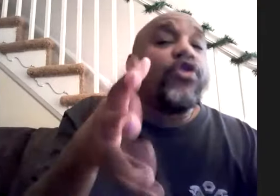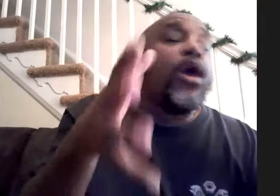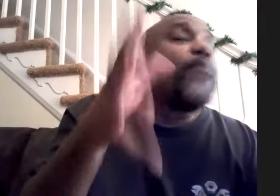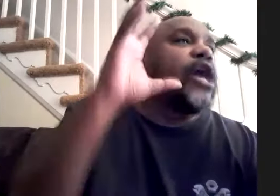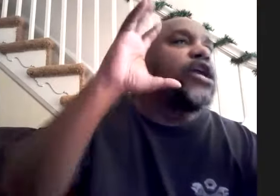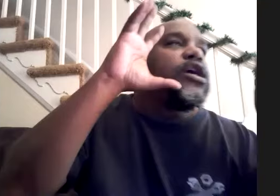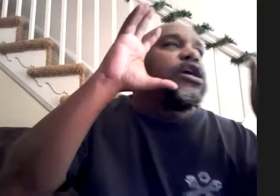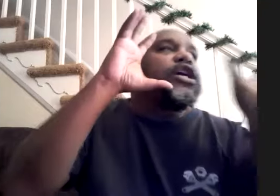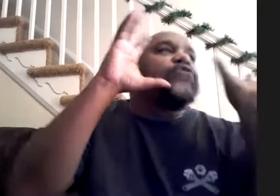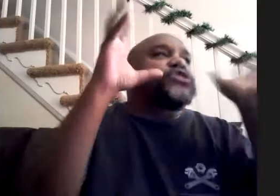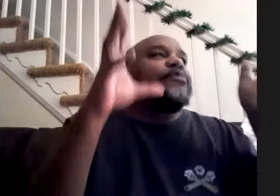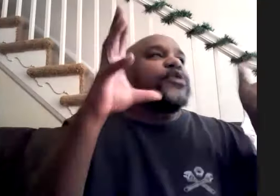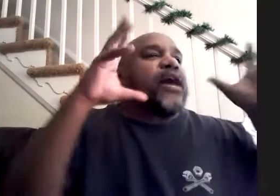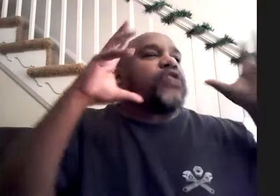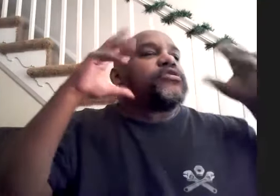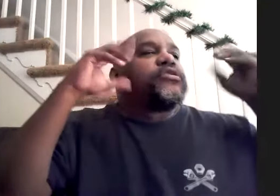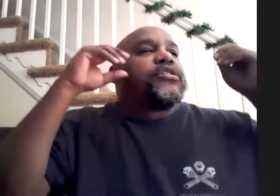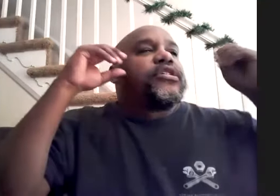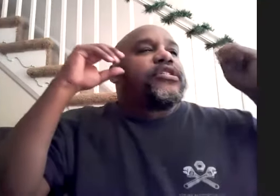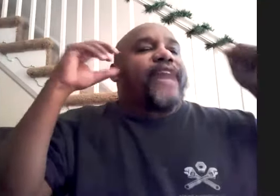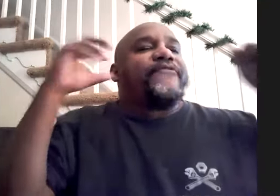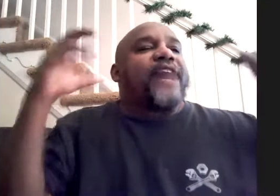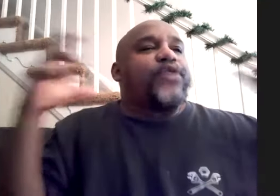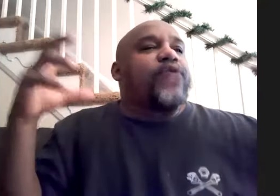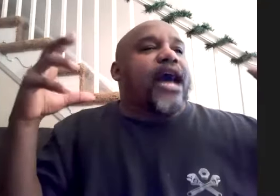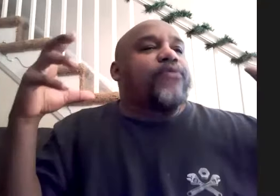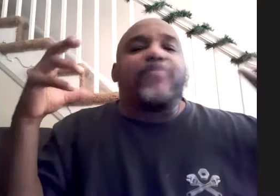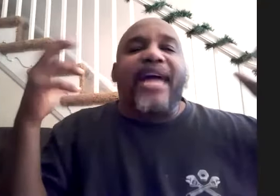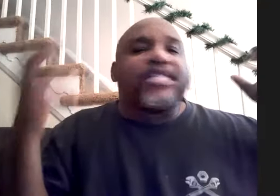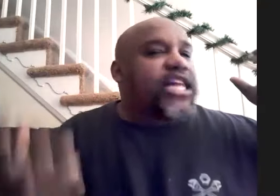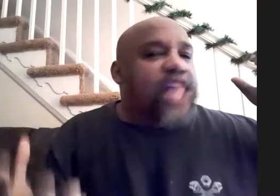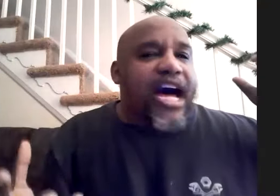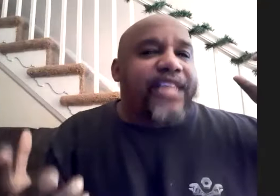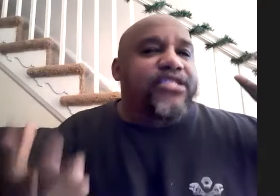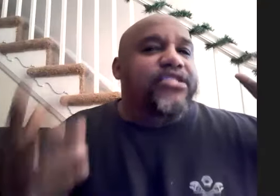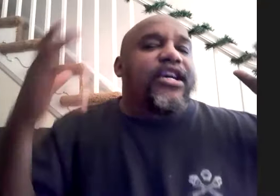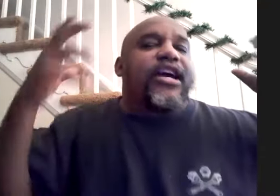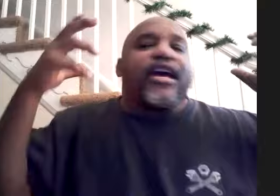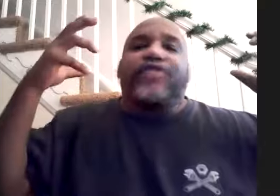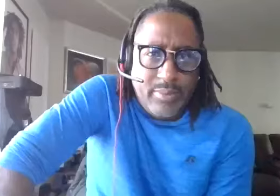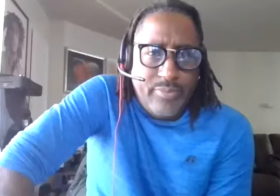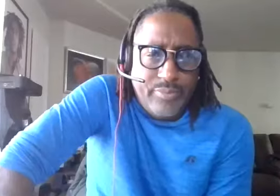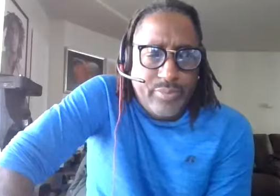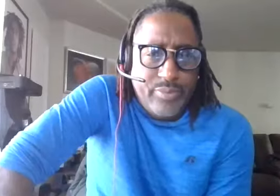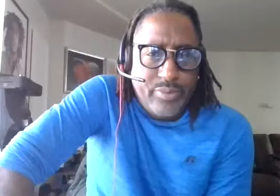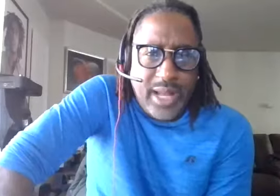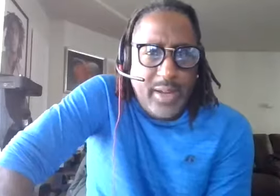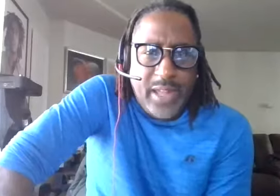wall but it was something about that vibe you got with the bad sight lines and the acoustics i love that